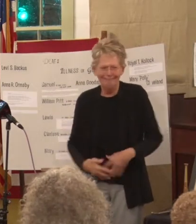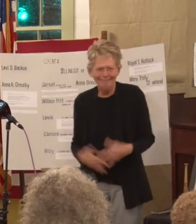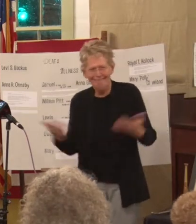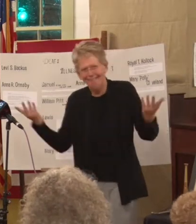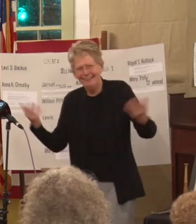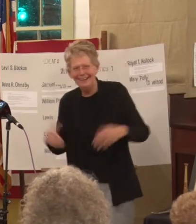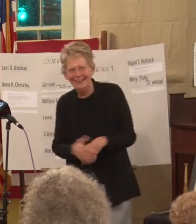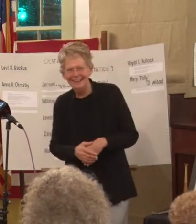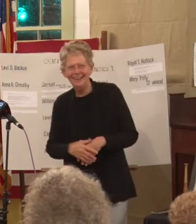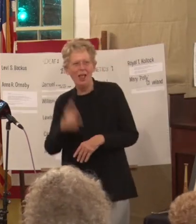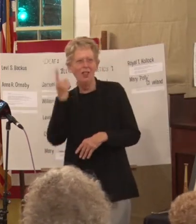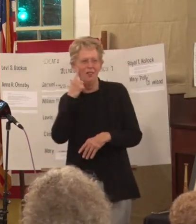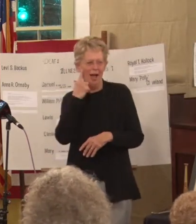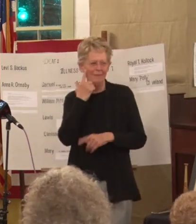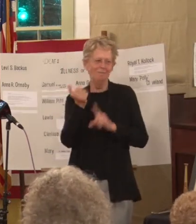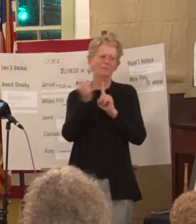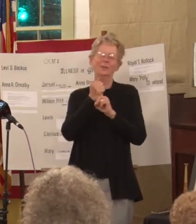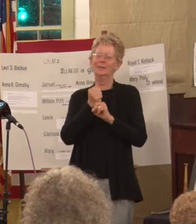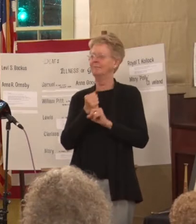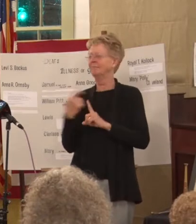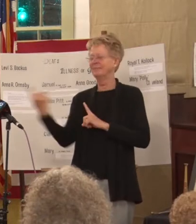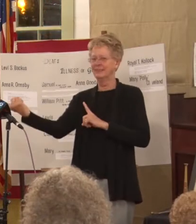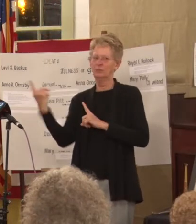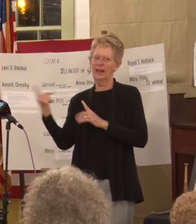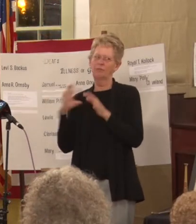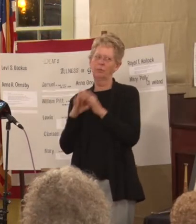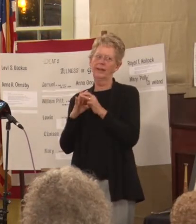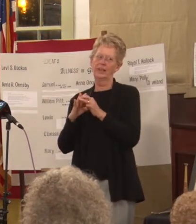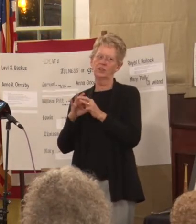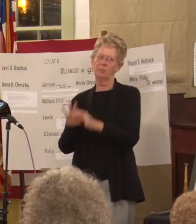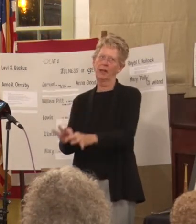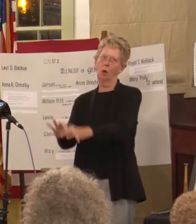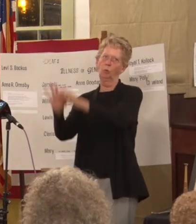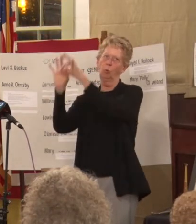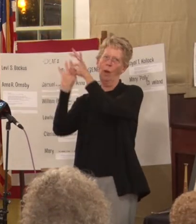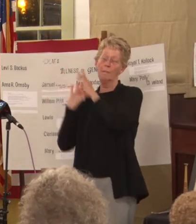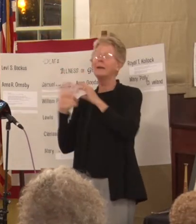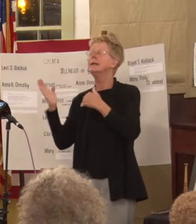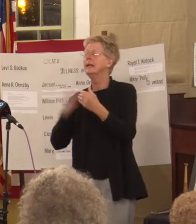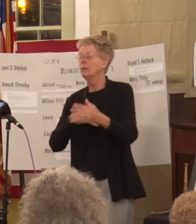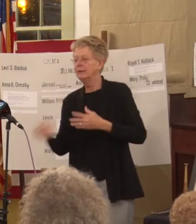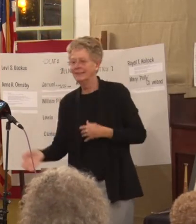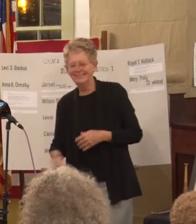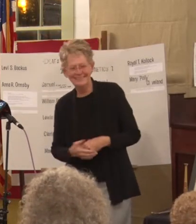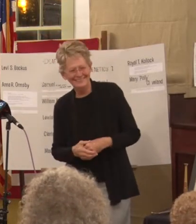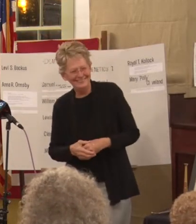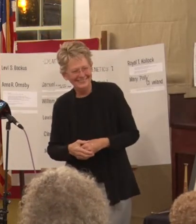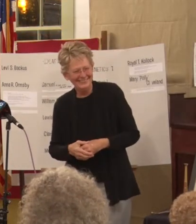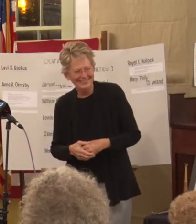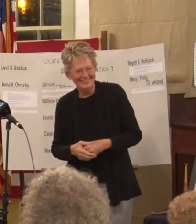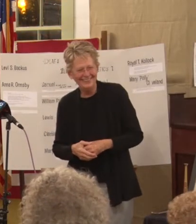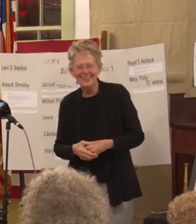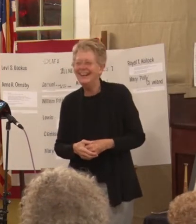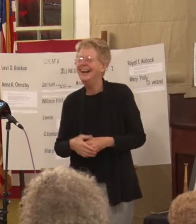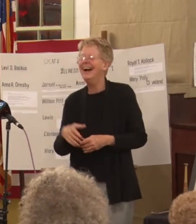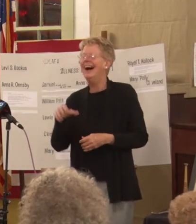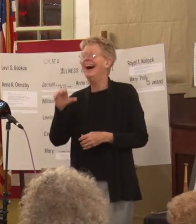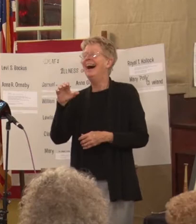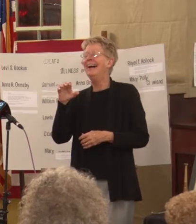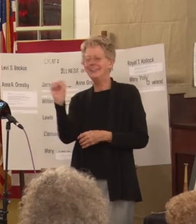I thought I was going to pull one on her. We go back a long time. So, anyway, the Abedin Sicard met with